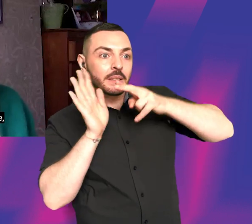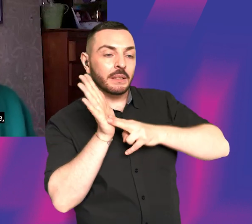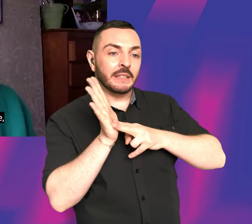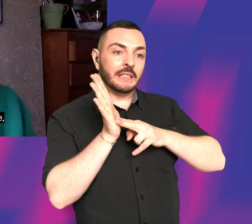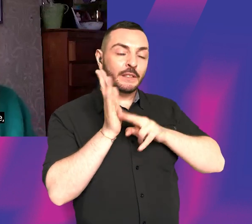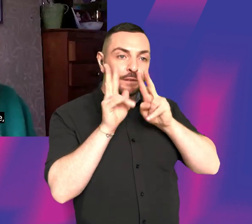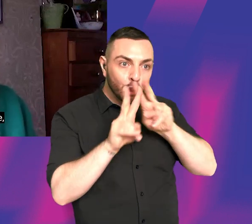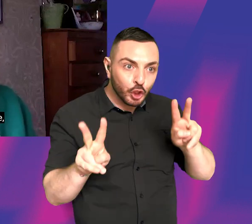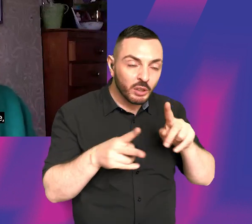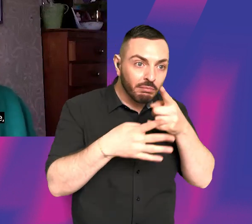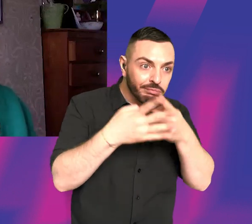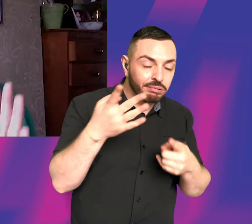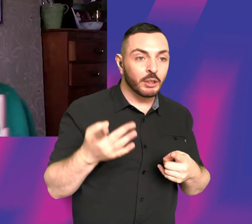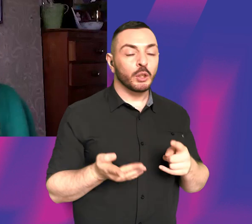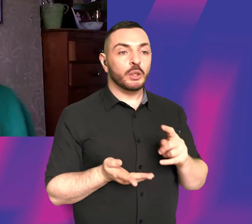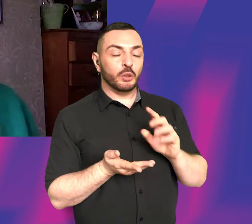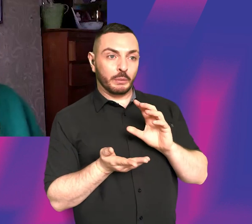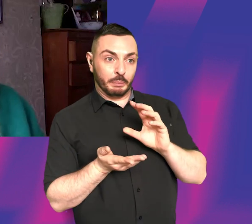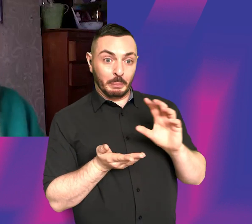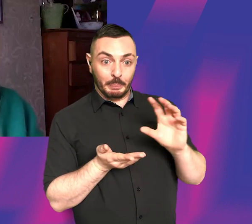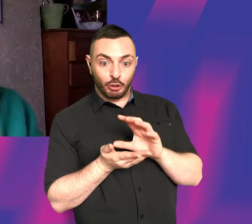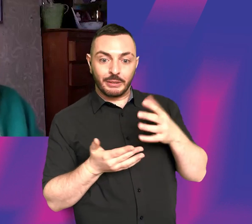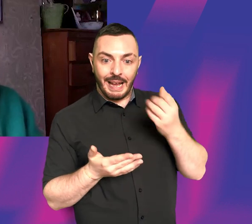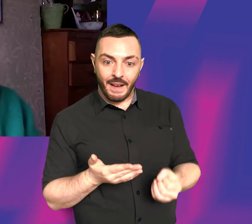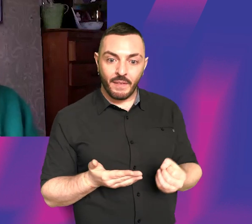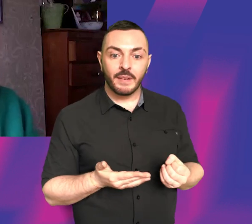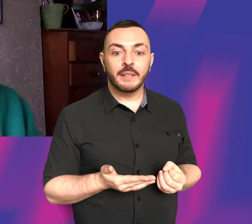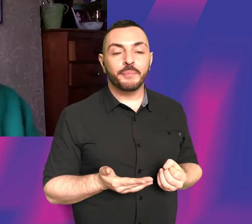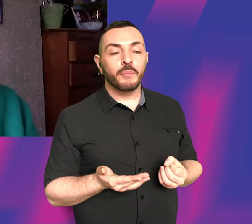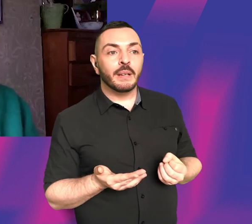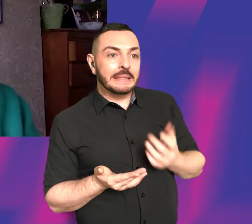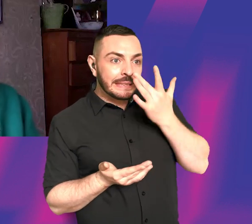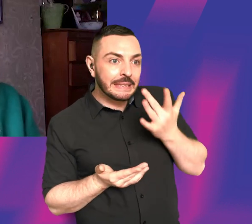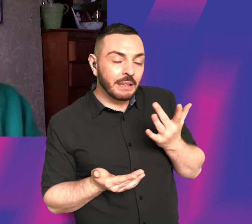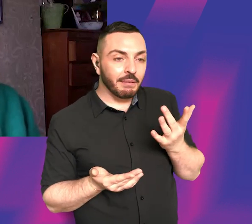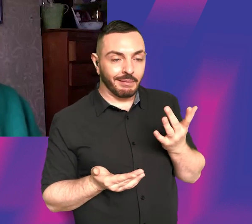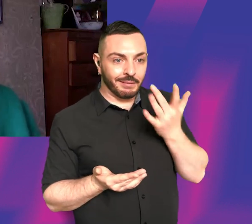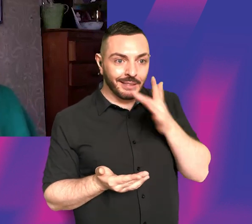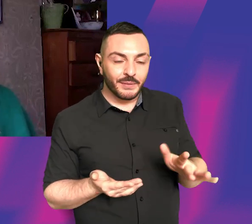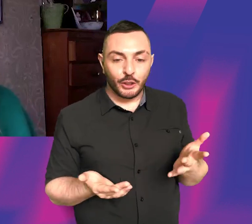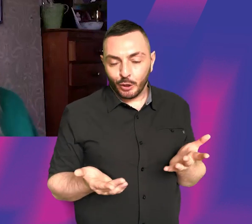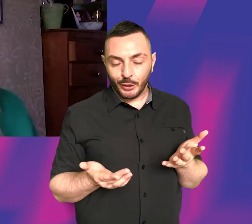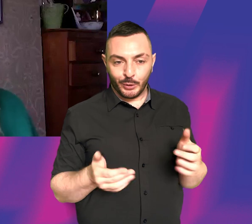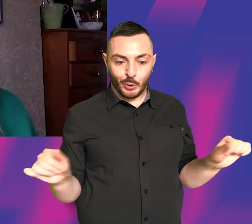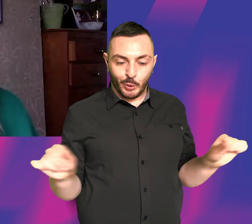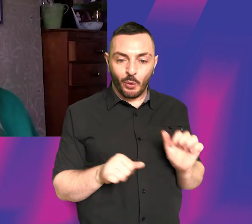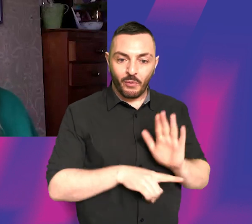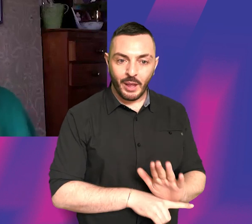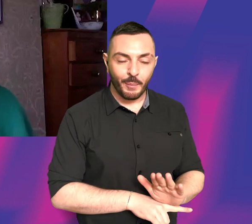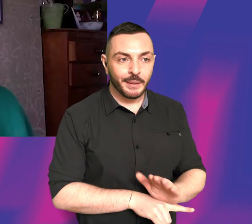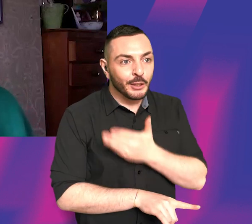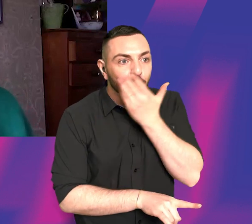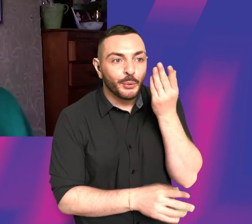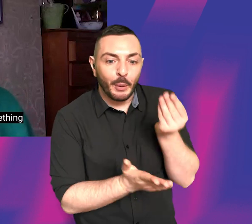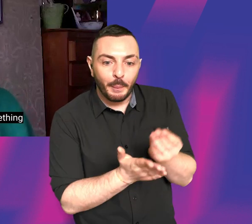go on shooting people, then you have a budget. But there's no point trying to make a science fiction short film, if you don't have any money,